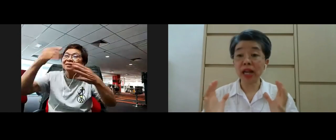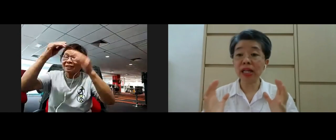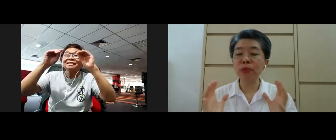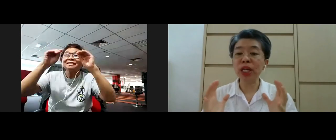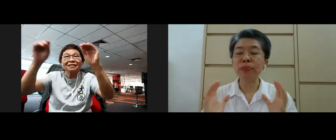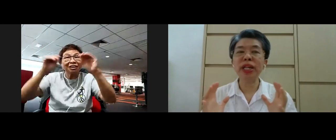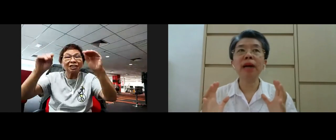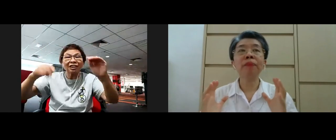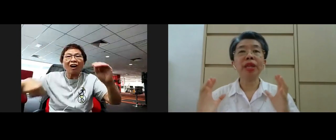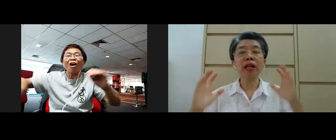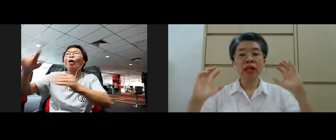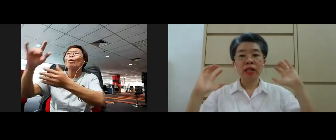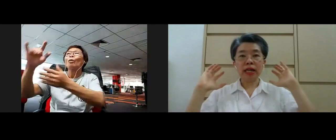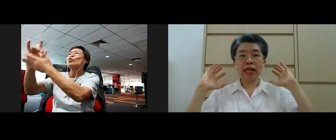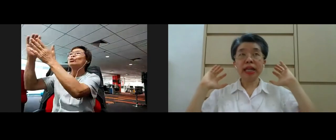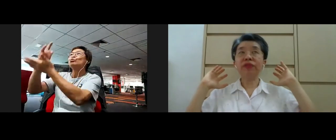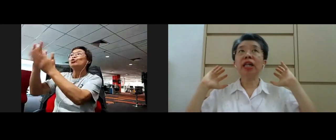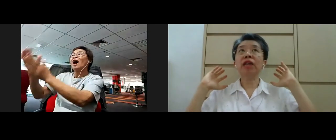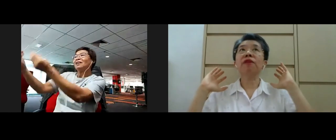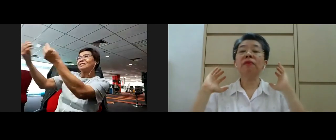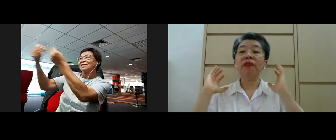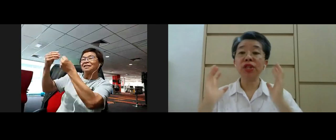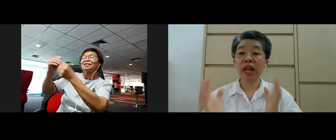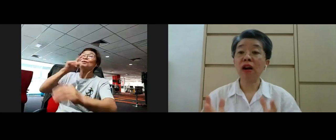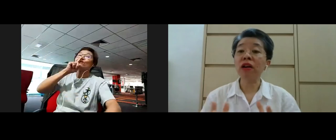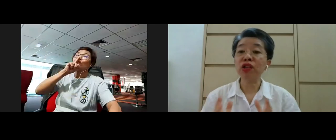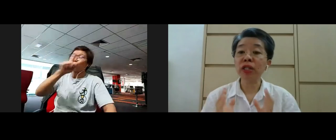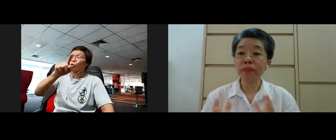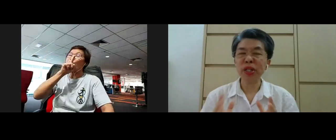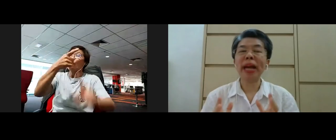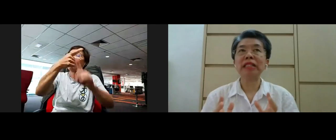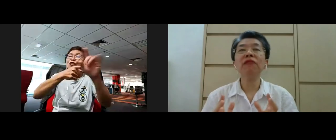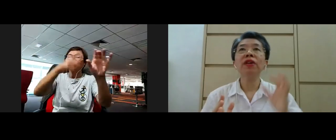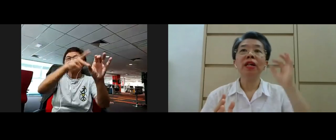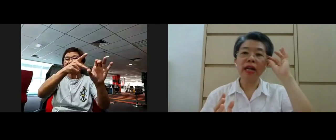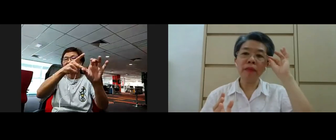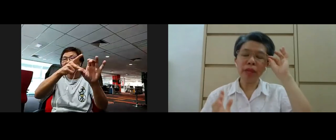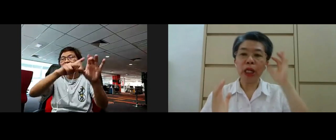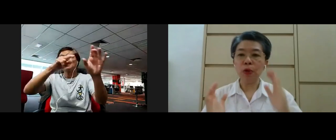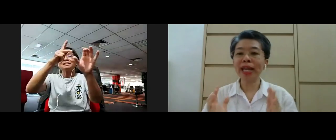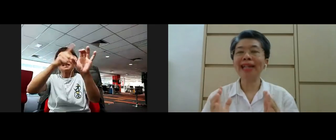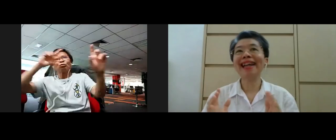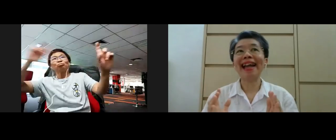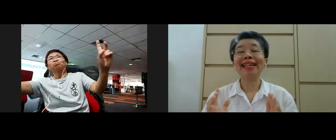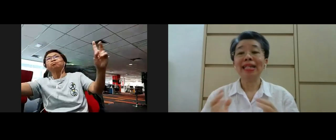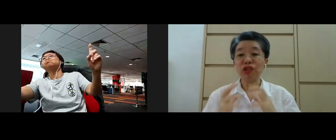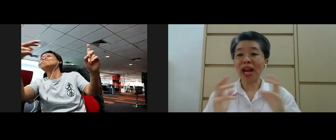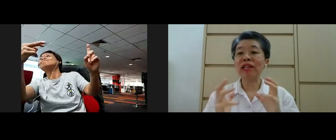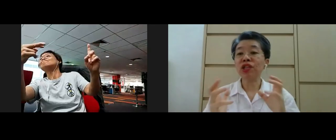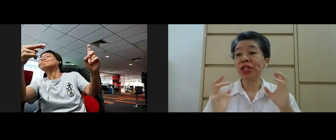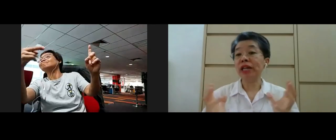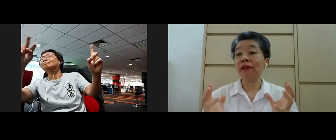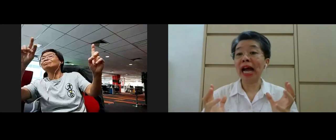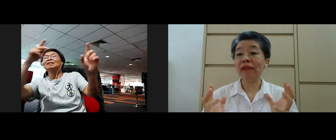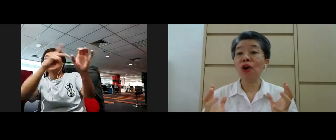of our Sakya Muni Buddha yeah definitely from a very psychological perspective yeah in looking at the